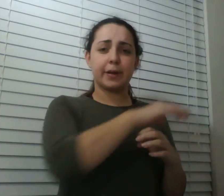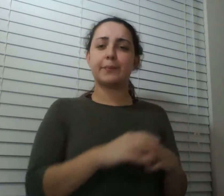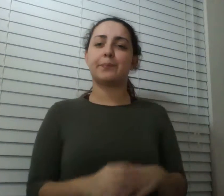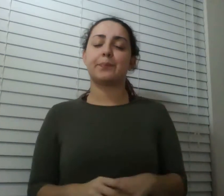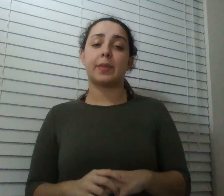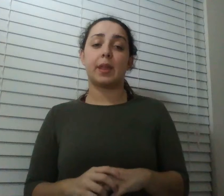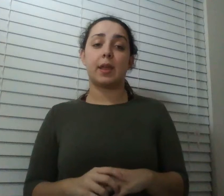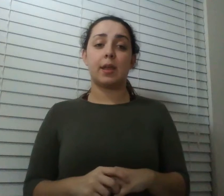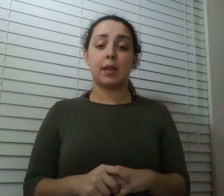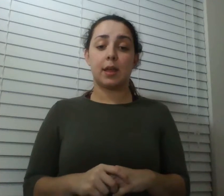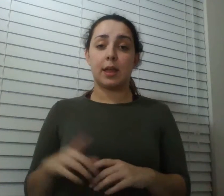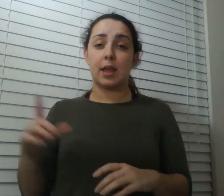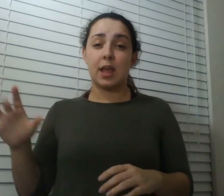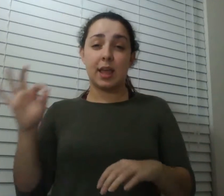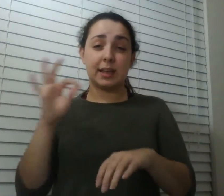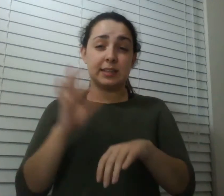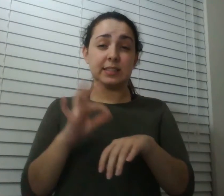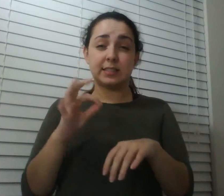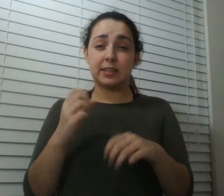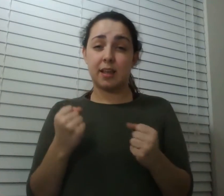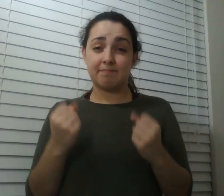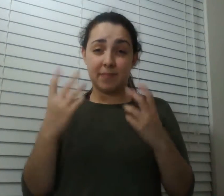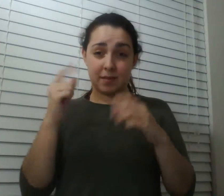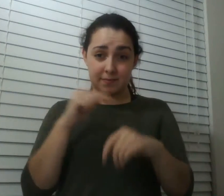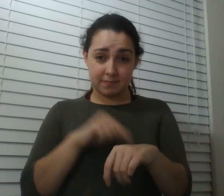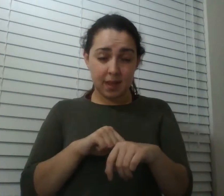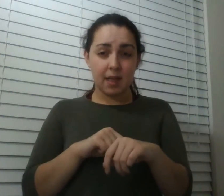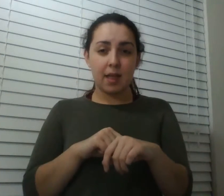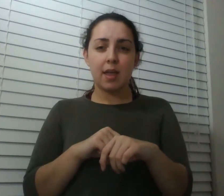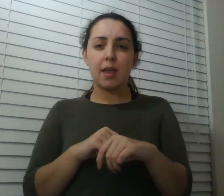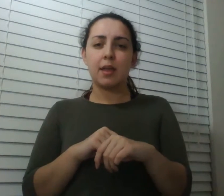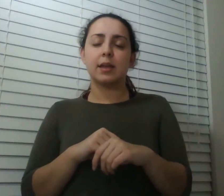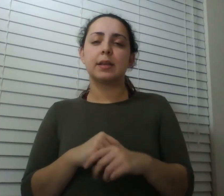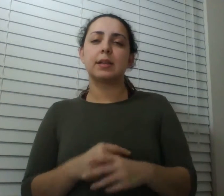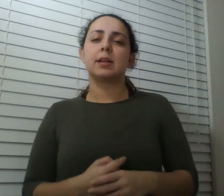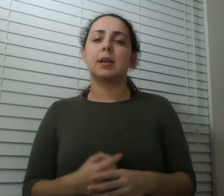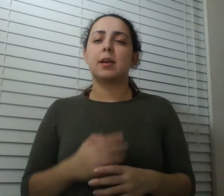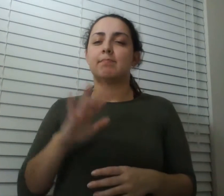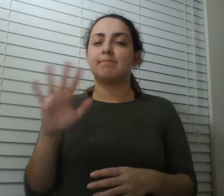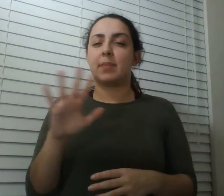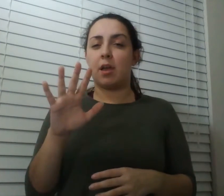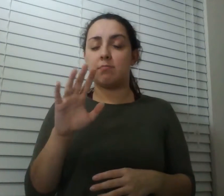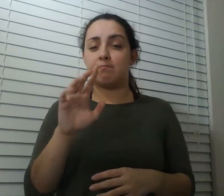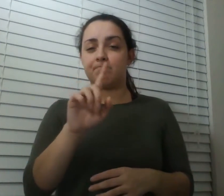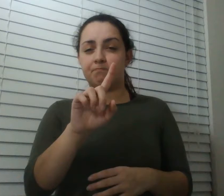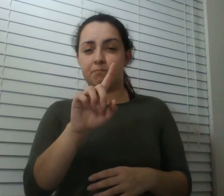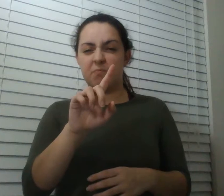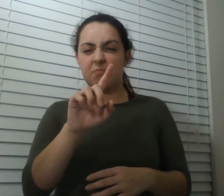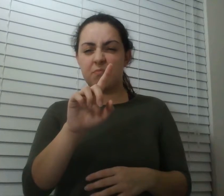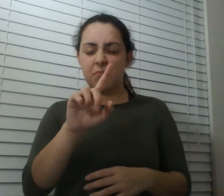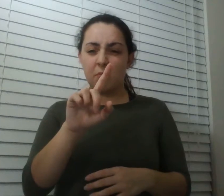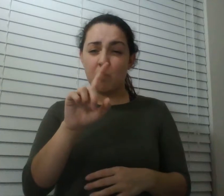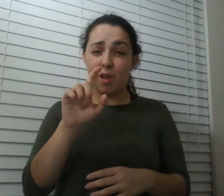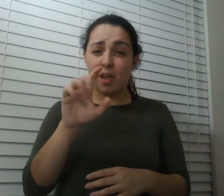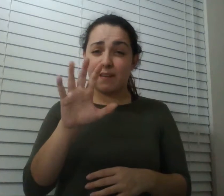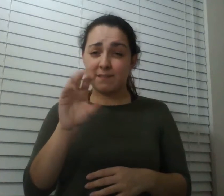he told me he's been stung by like 150 species and probably about a thousand times what and he's used all those